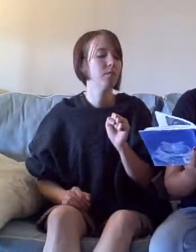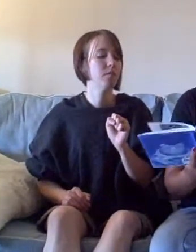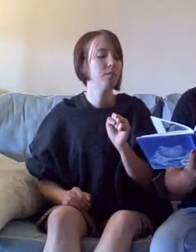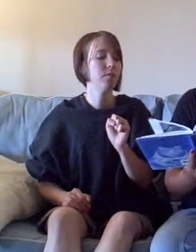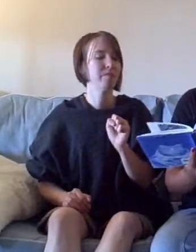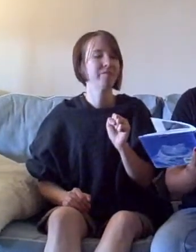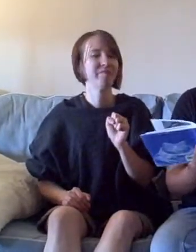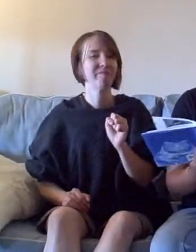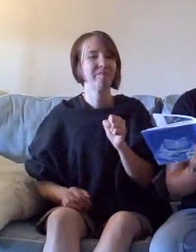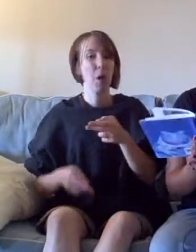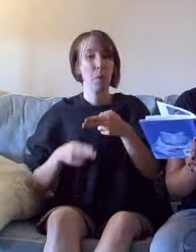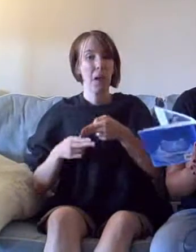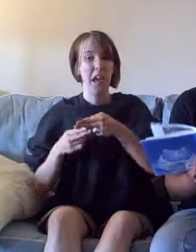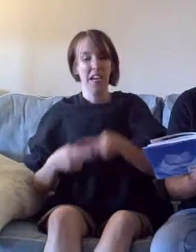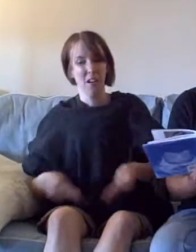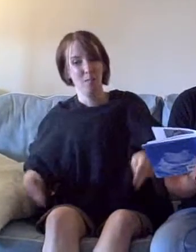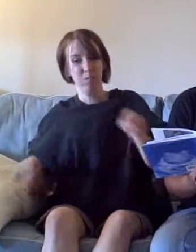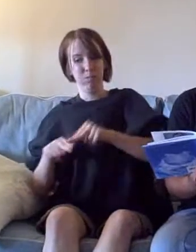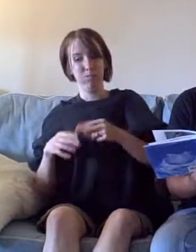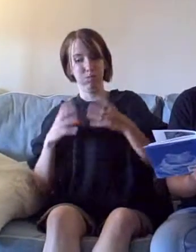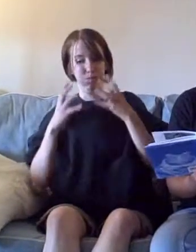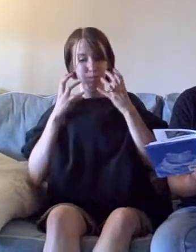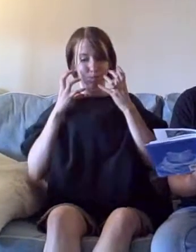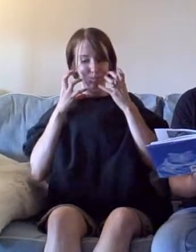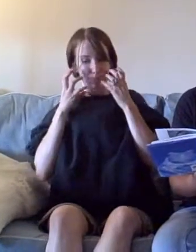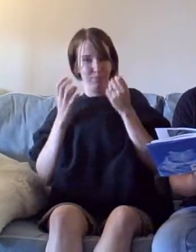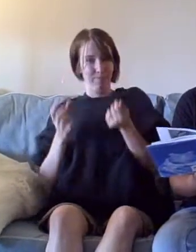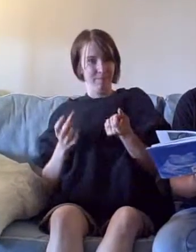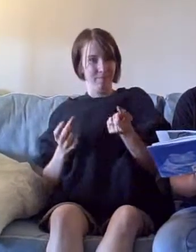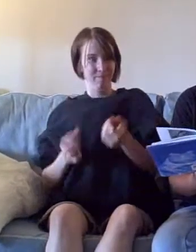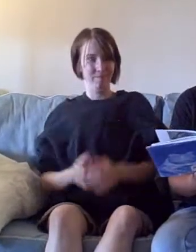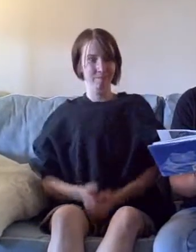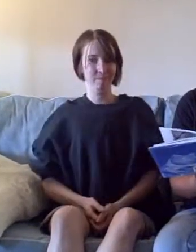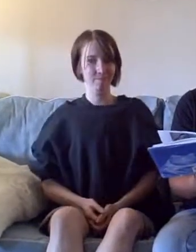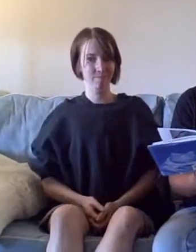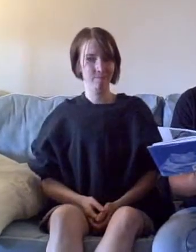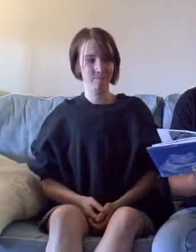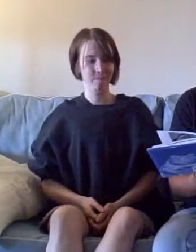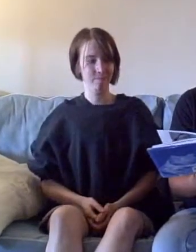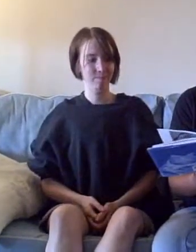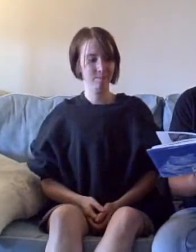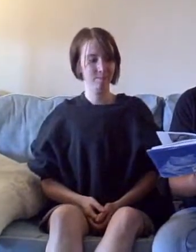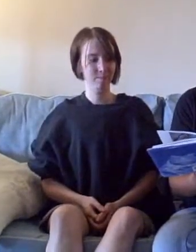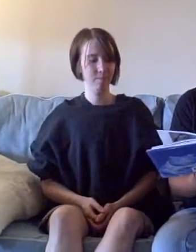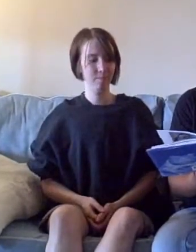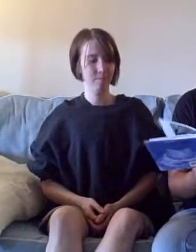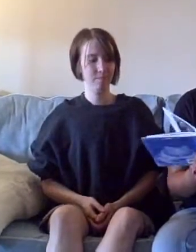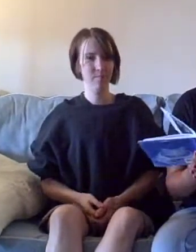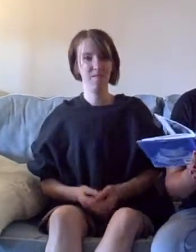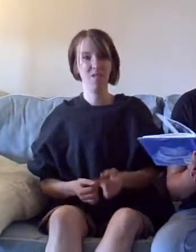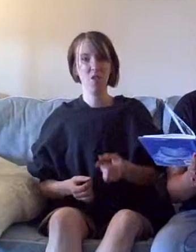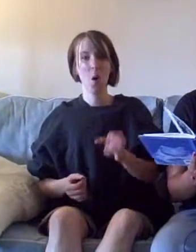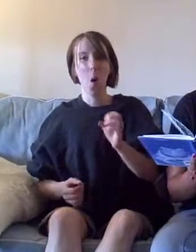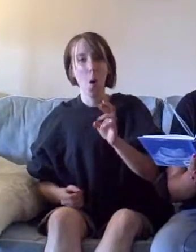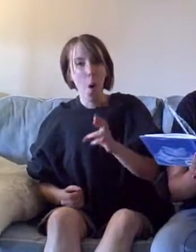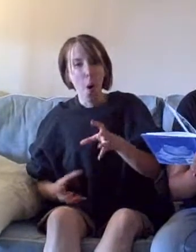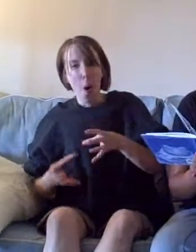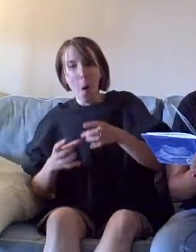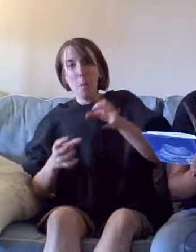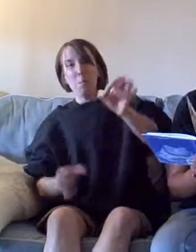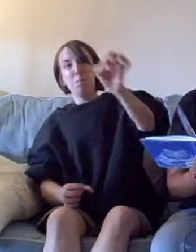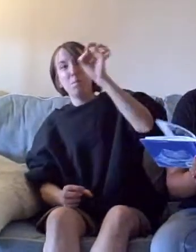little weight, or get a huge pimple on your nose.